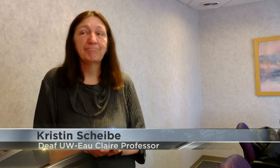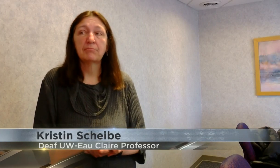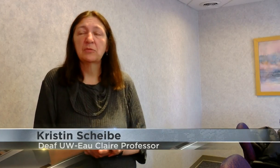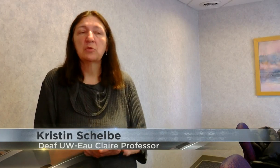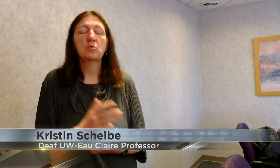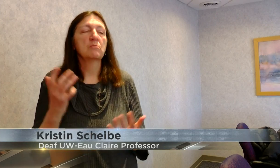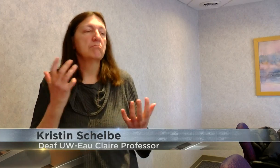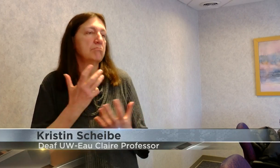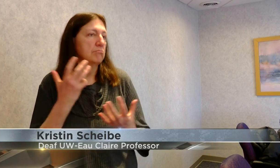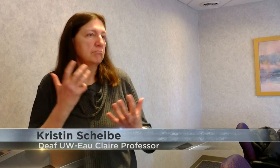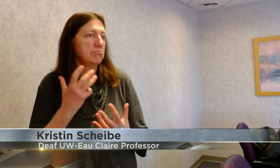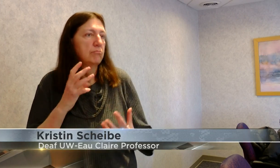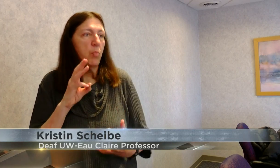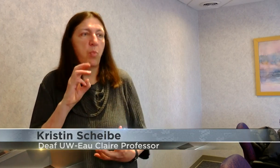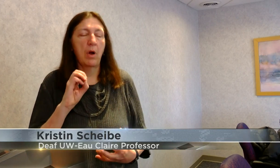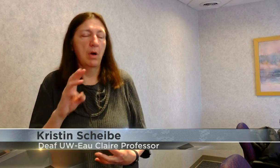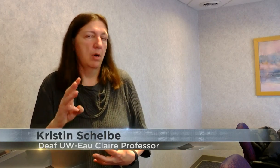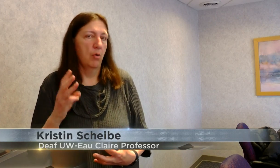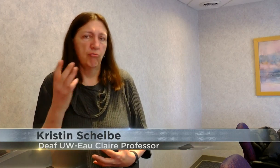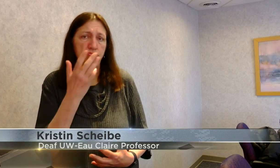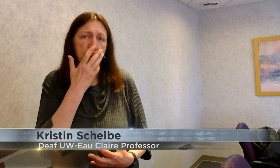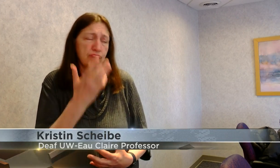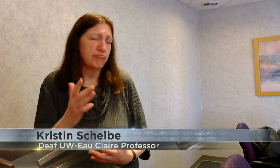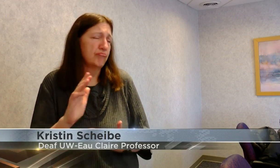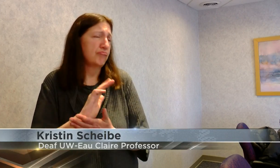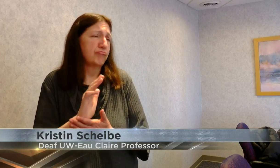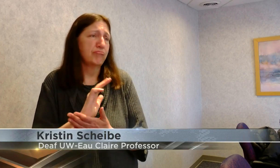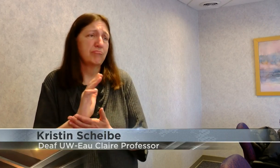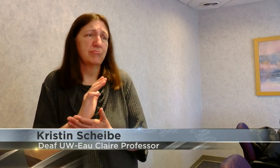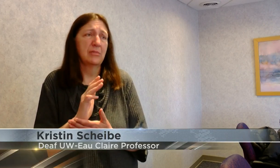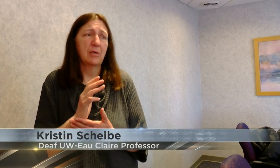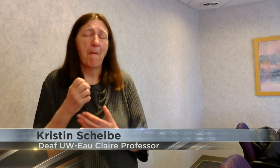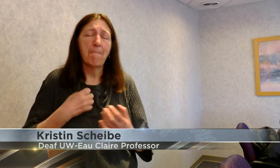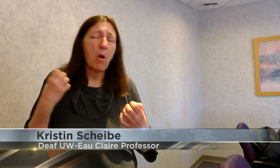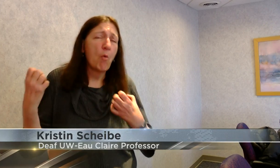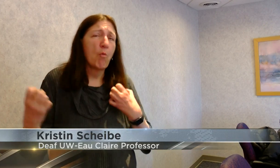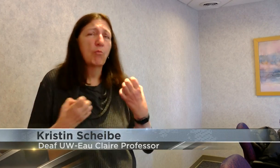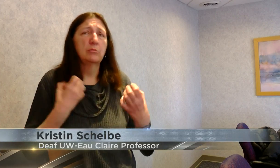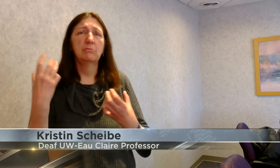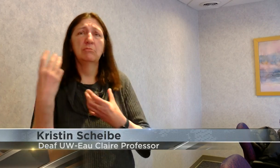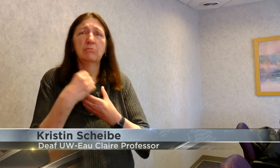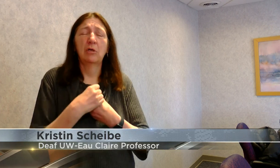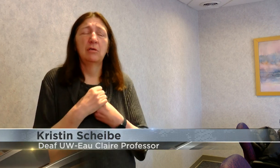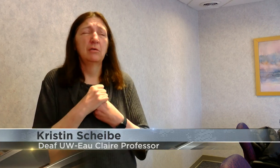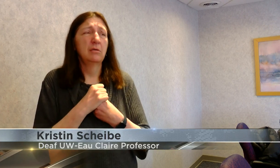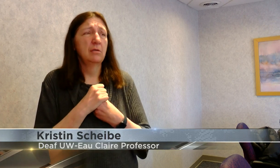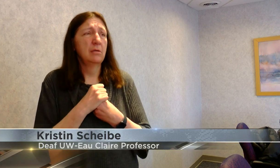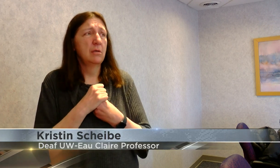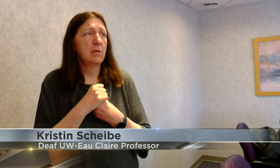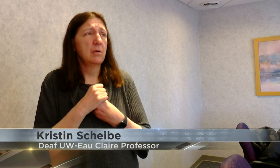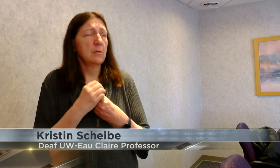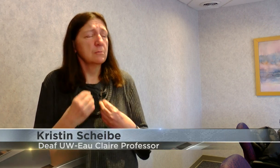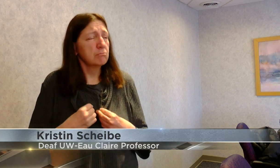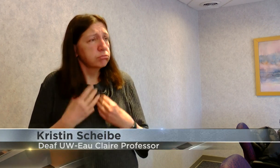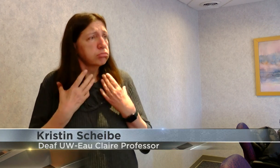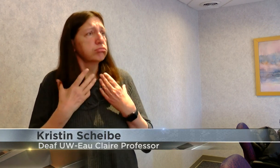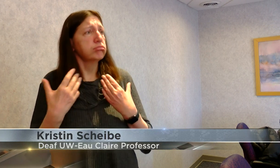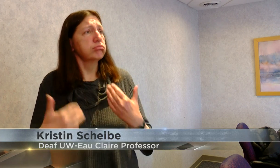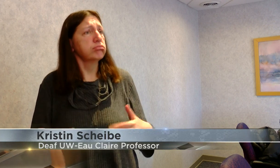really, it was amazing. It is so wonderful the way it shows emotions of people. It makes me so proud. And the